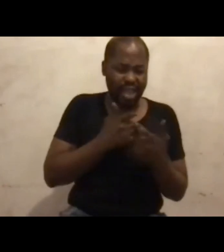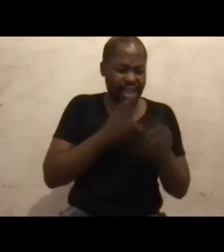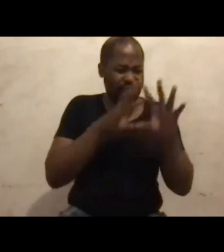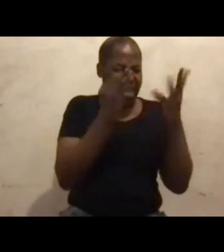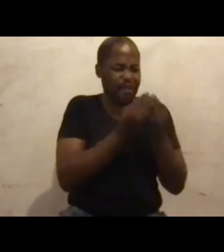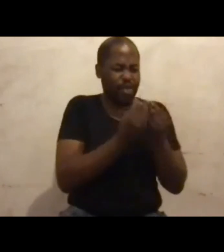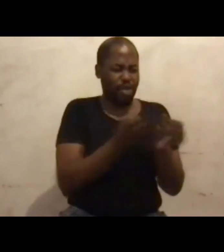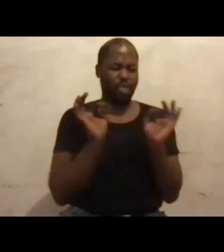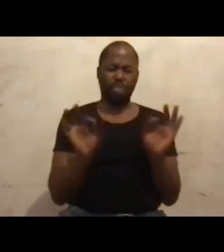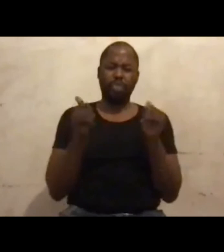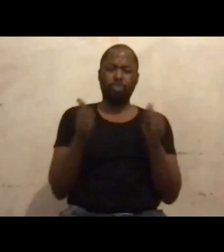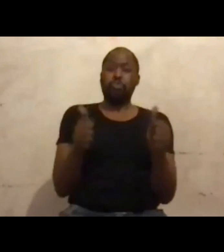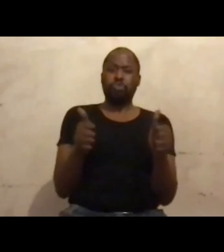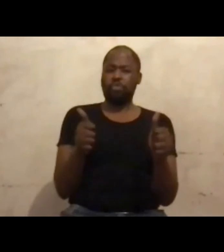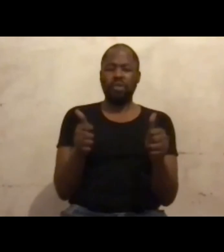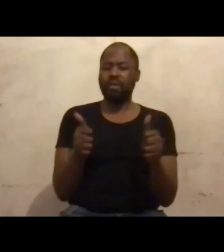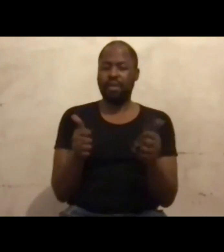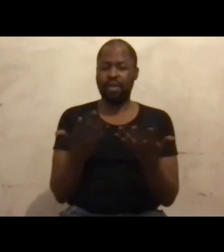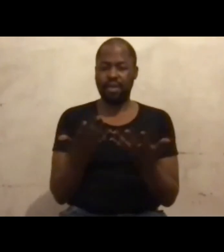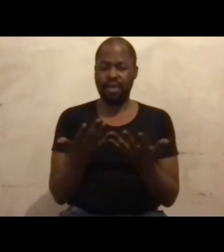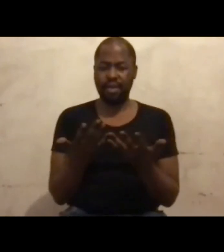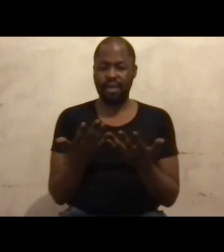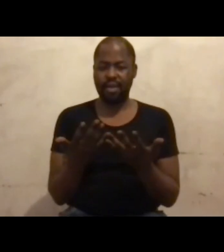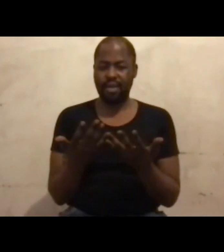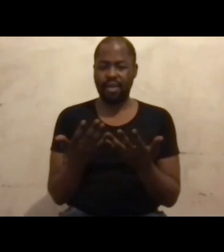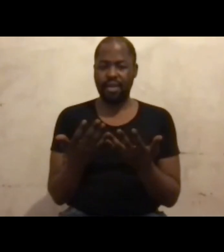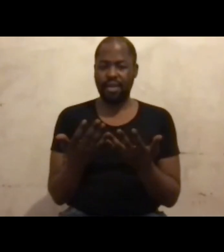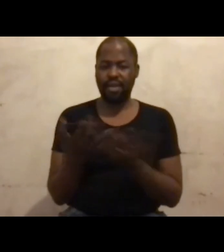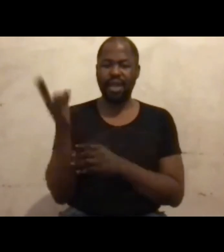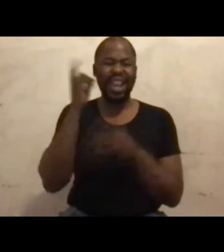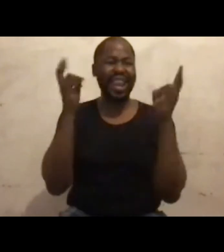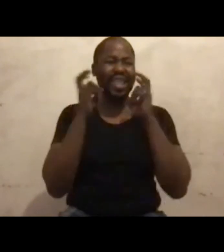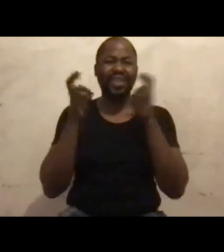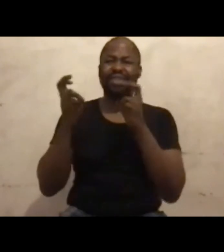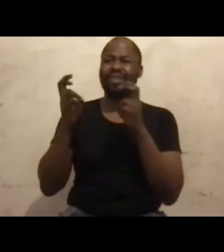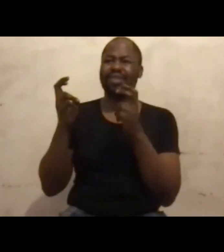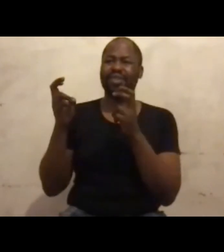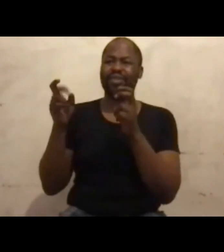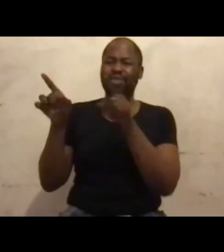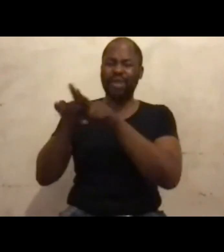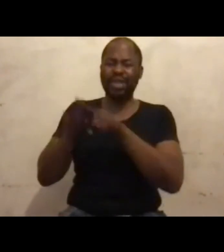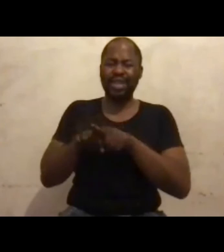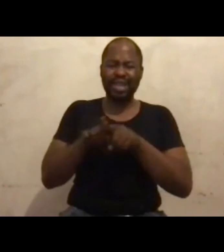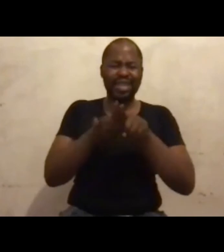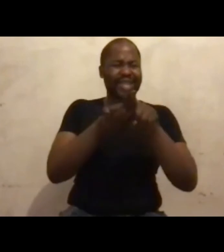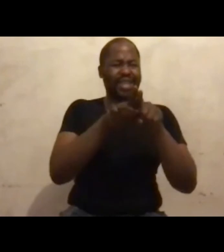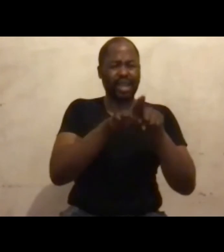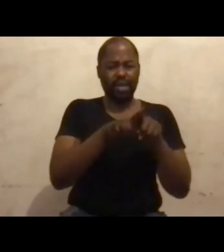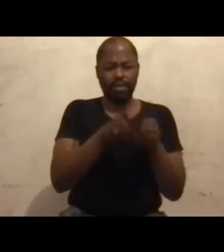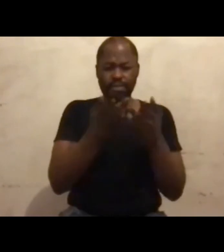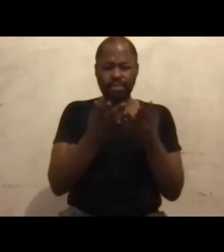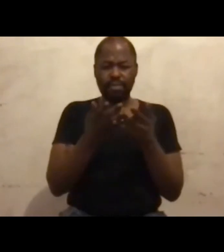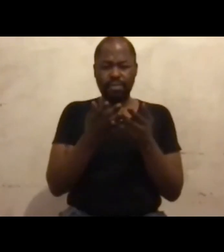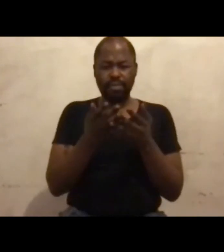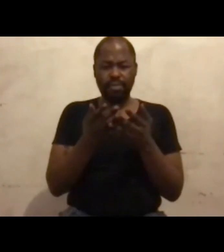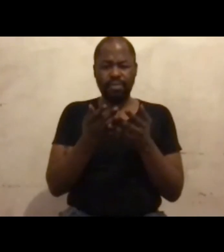on the 3rd of December. Listening to almost one in the same speech every day. Do you know that I once went